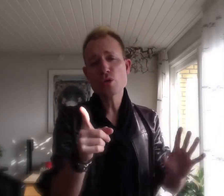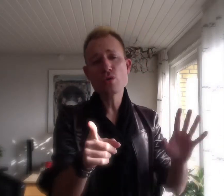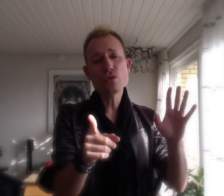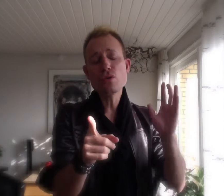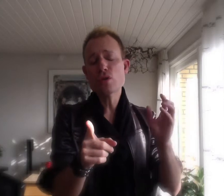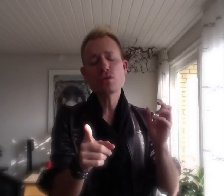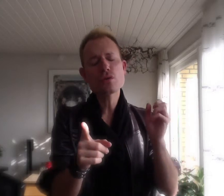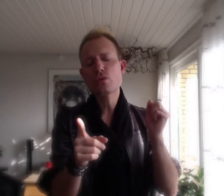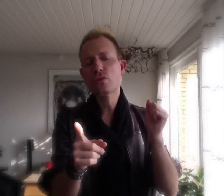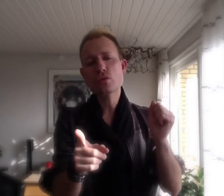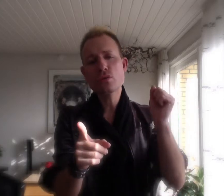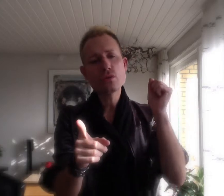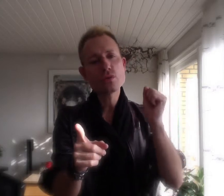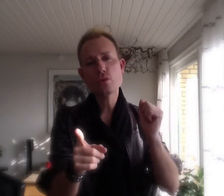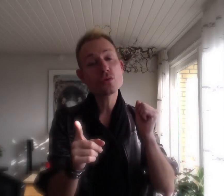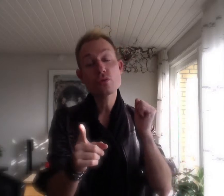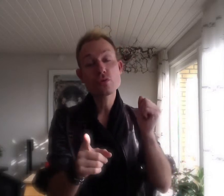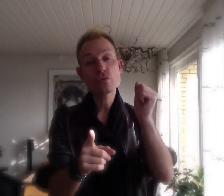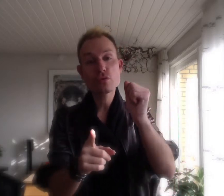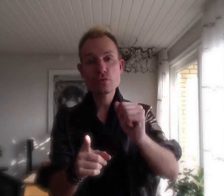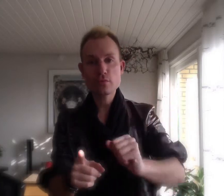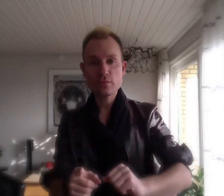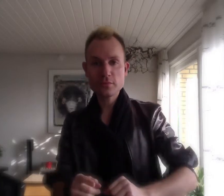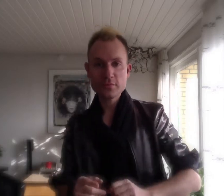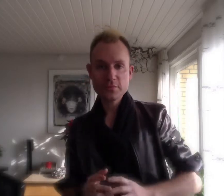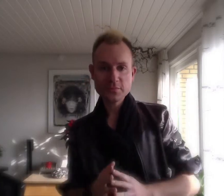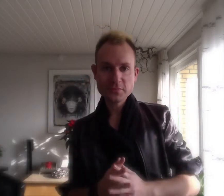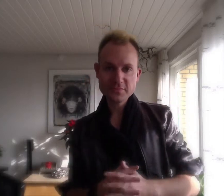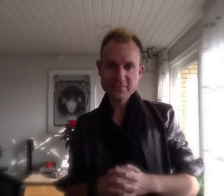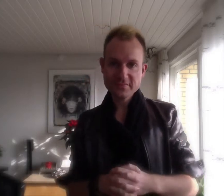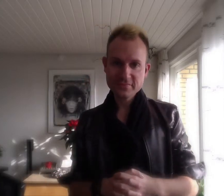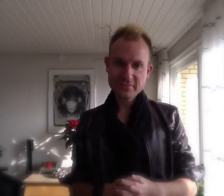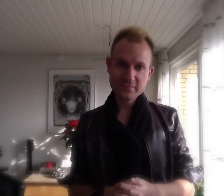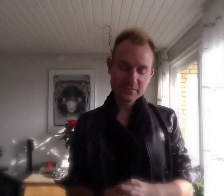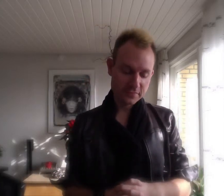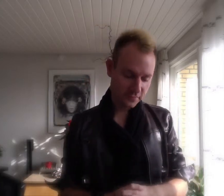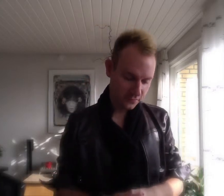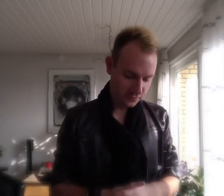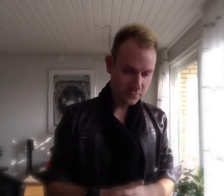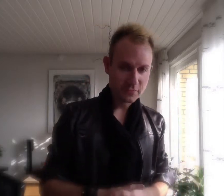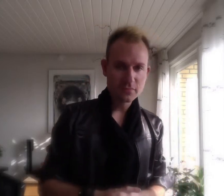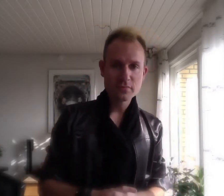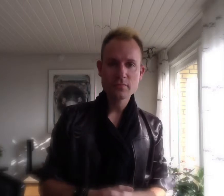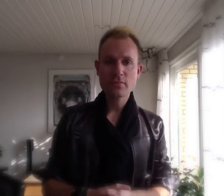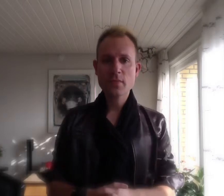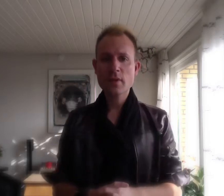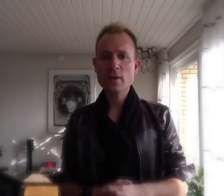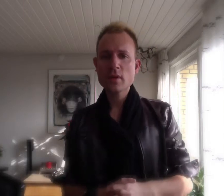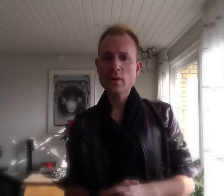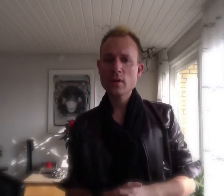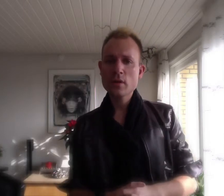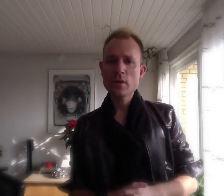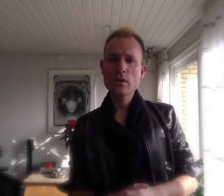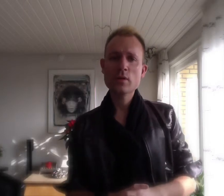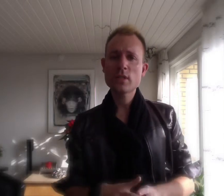see